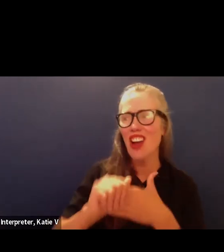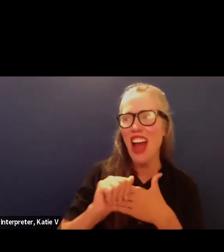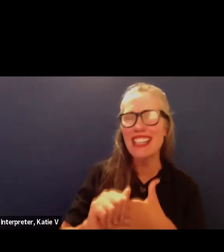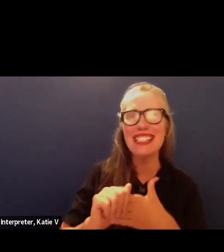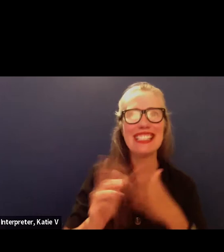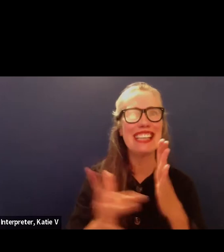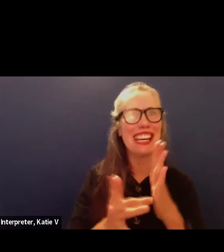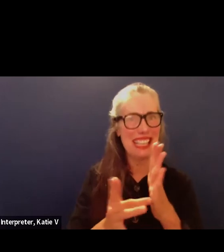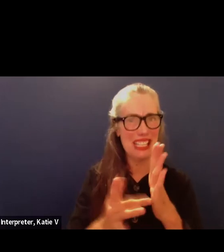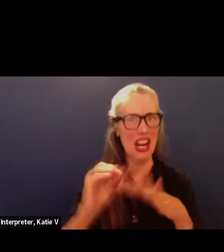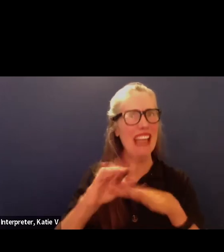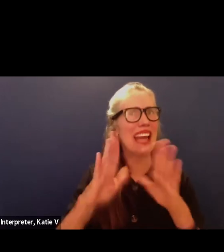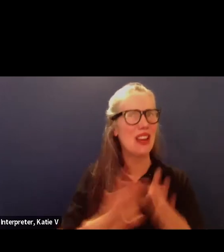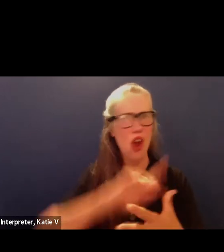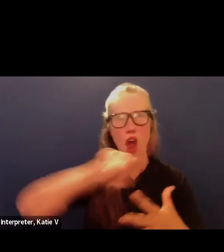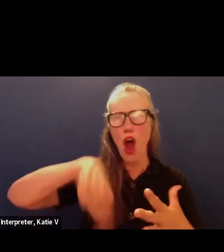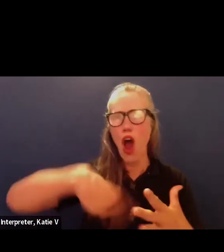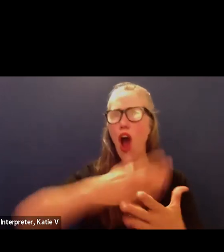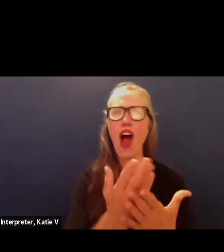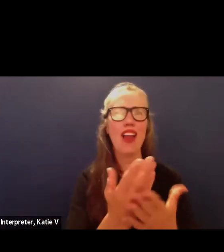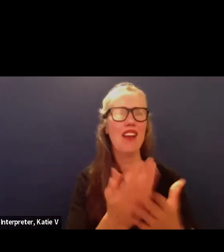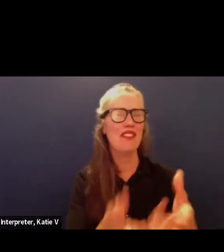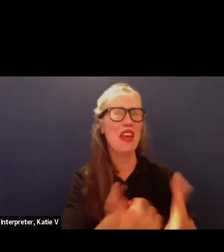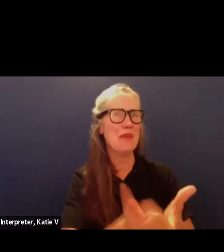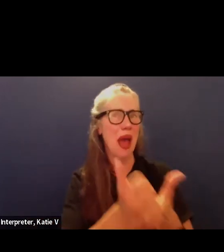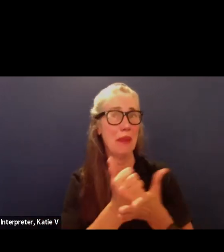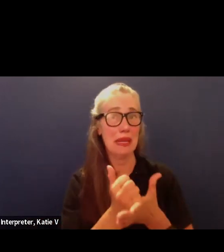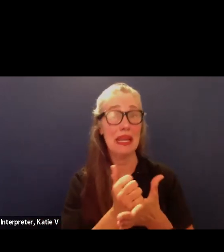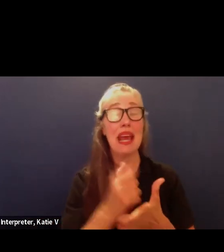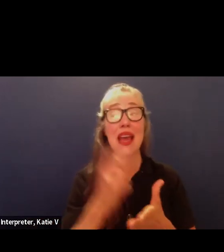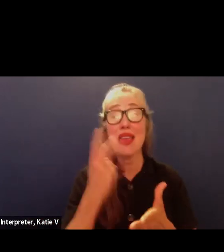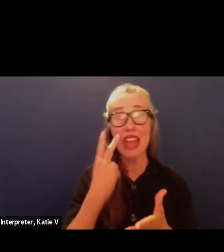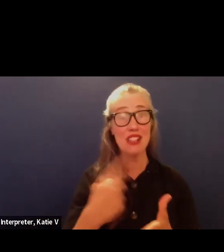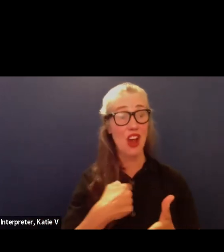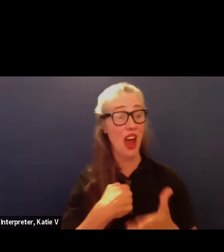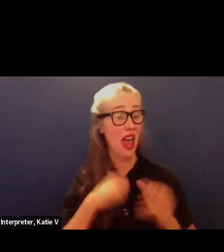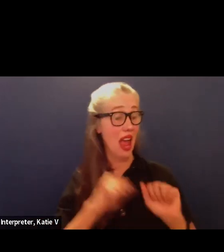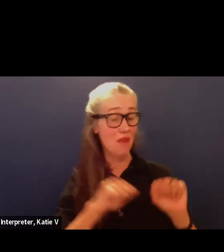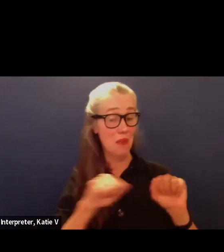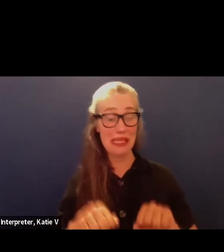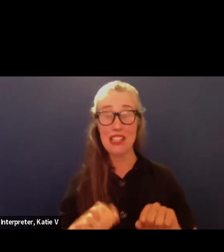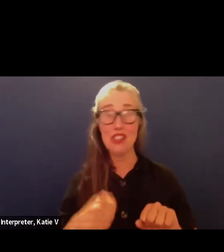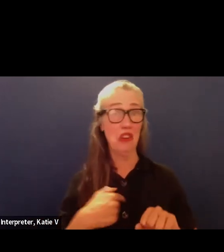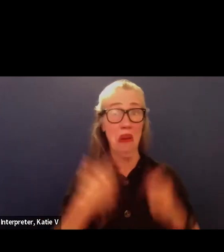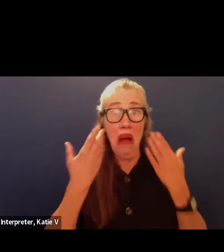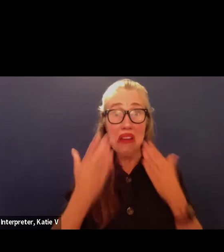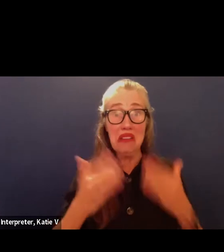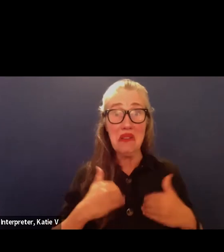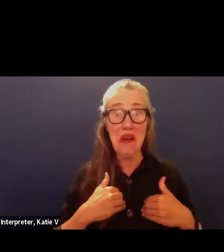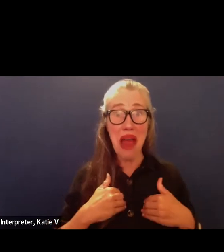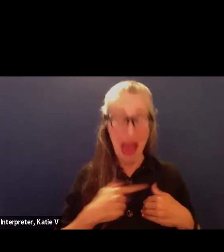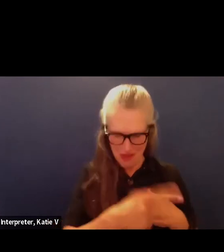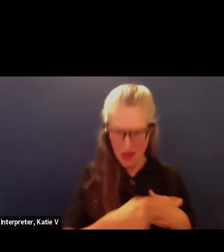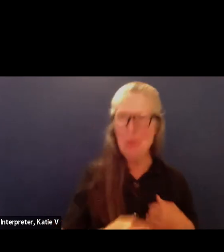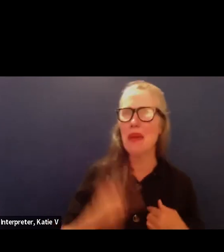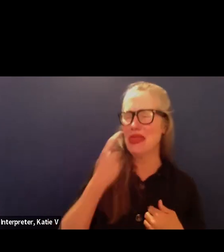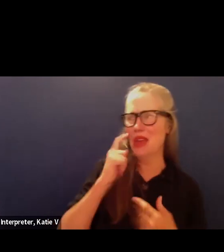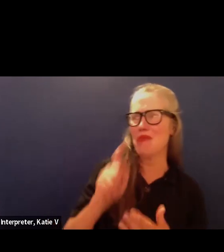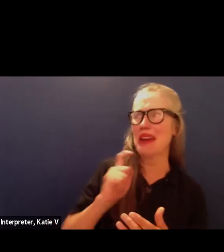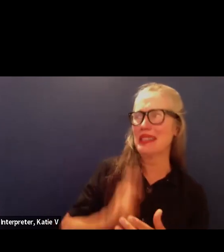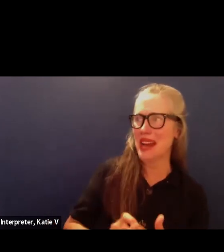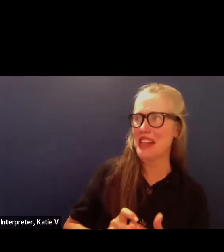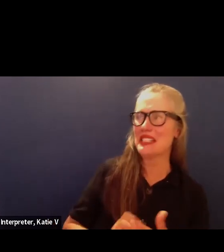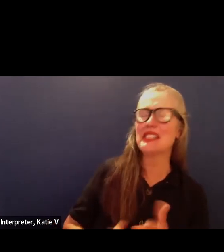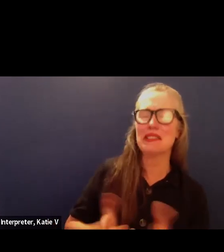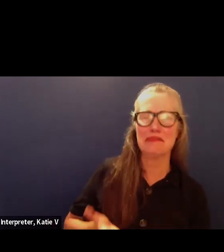campus these were school staff that saw my potential and skills i did not know i had i want to continue to make a